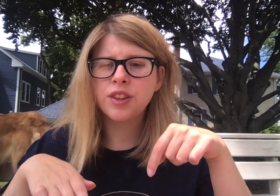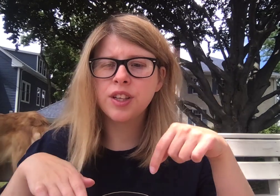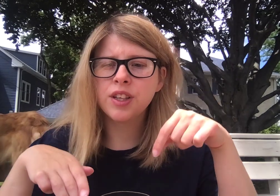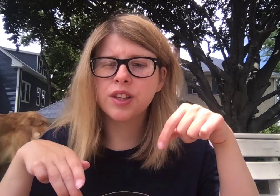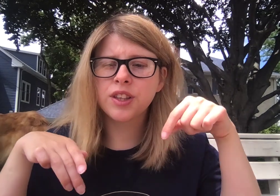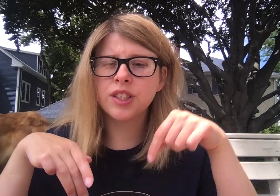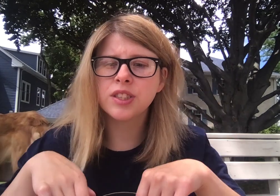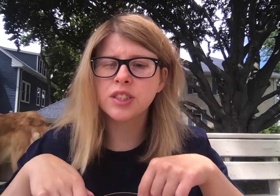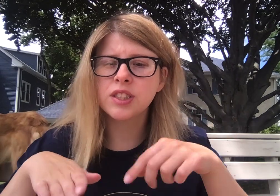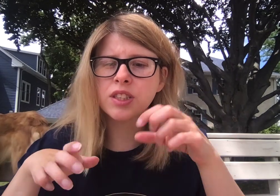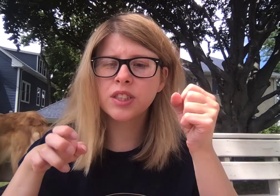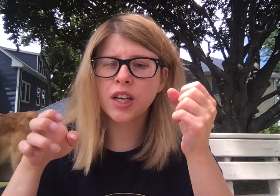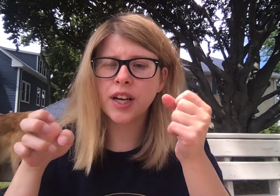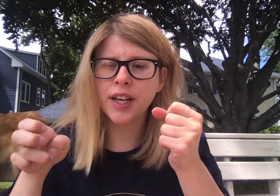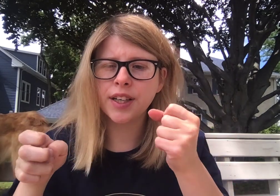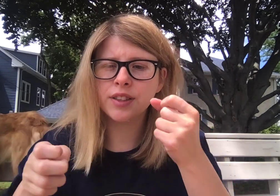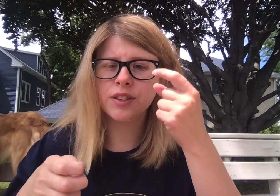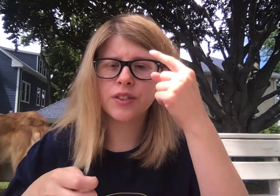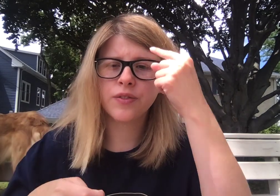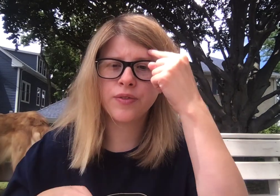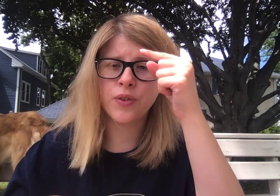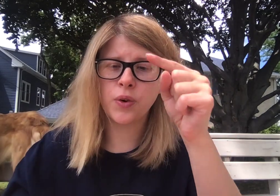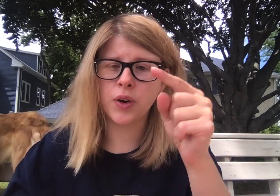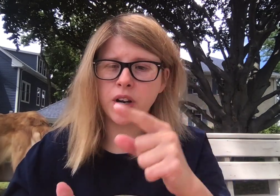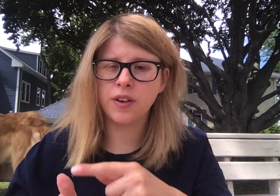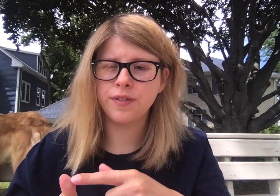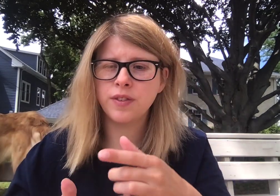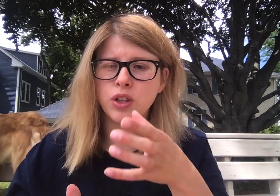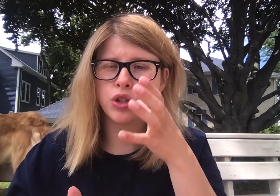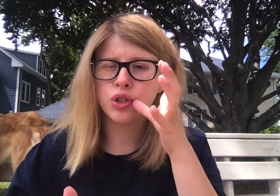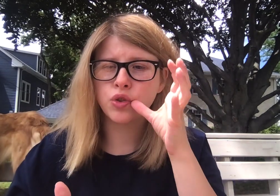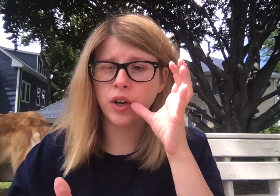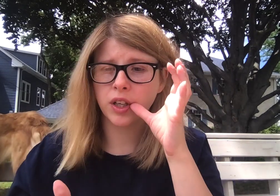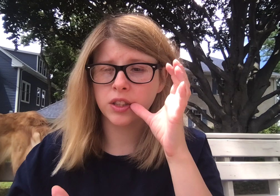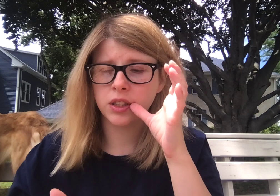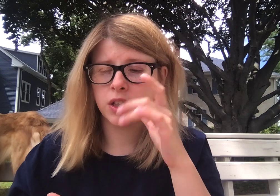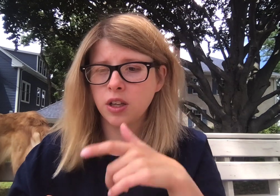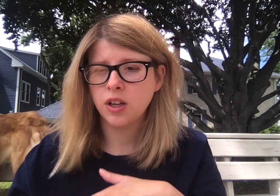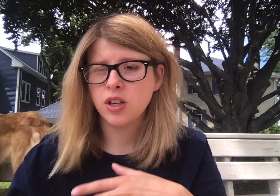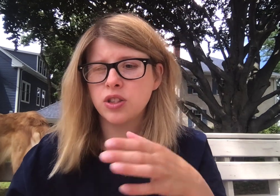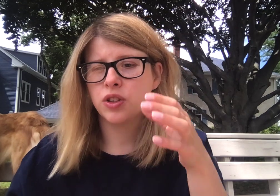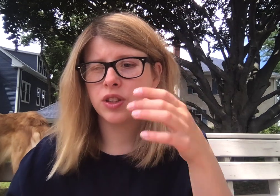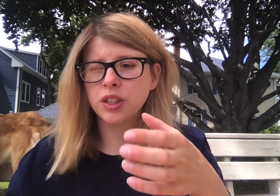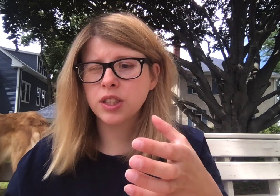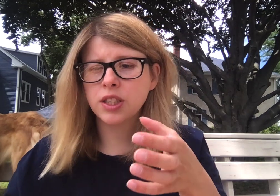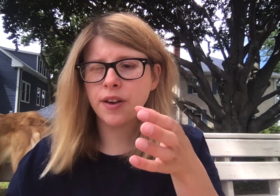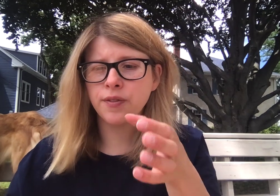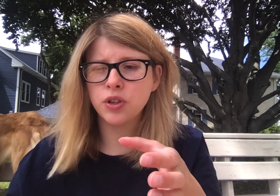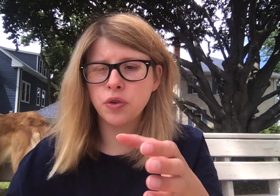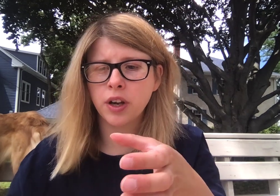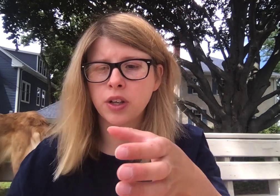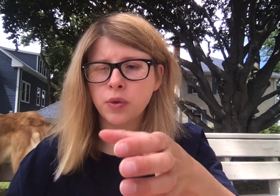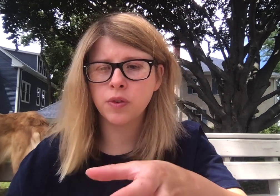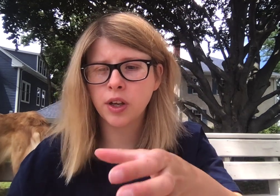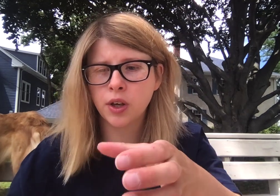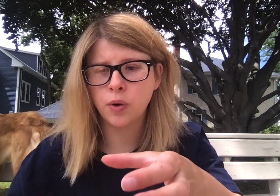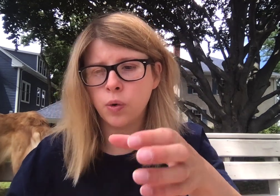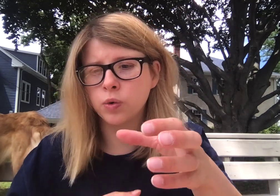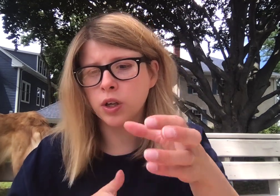This is the sign for drinks. So this is the sign for drink, like you're holding